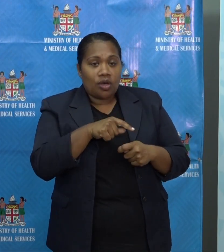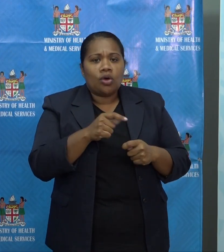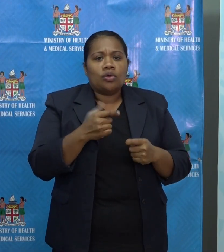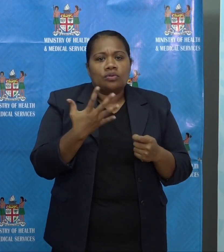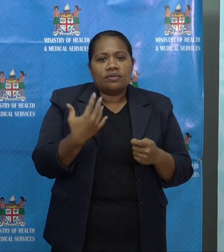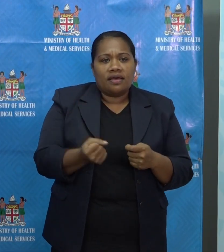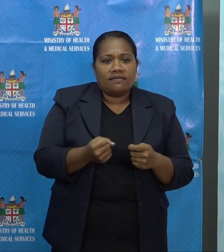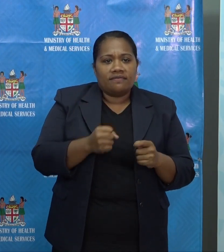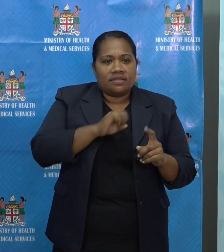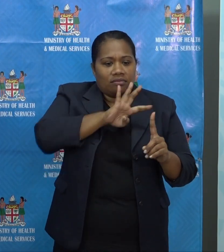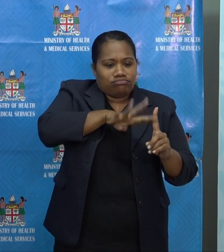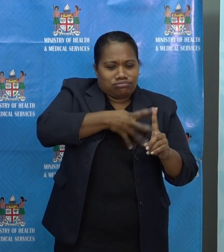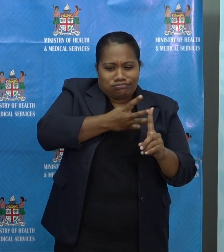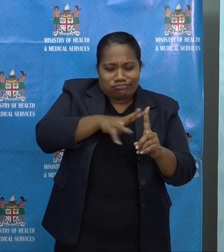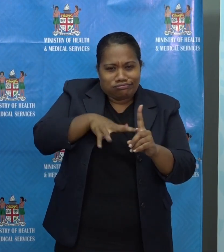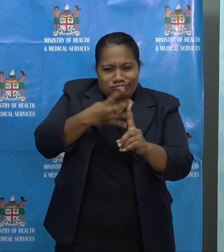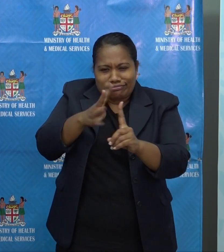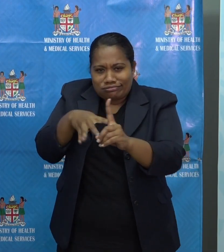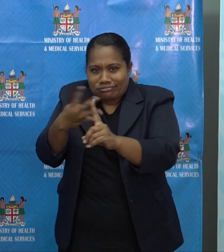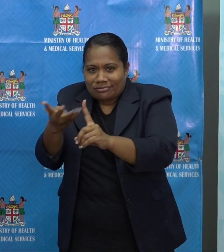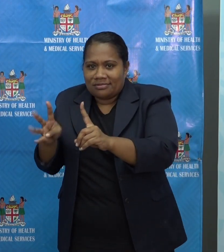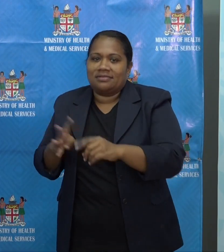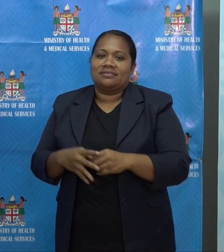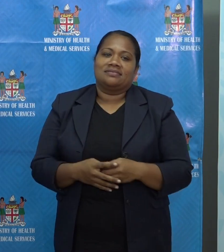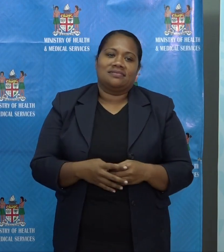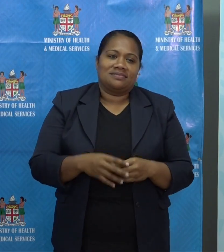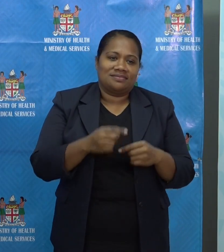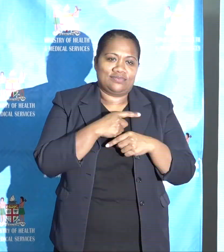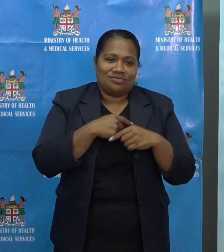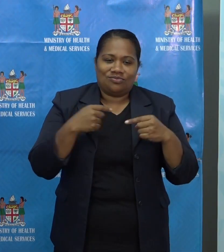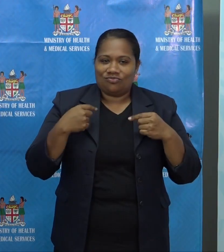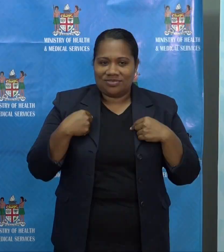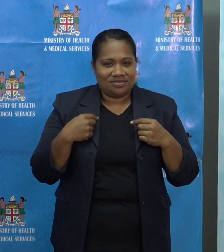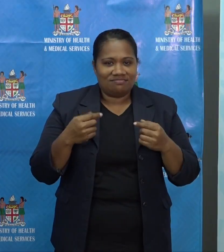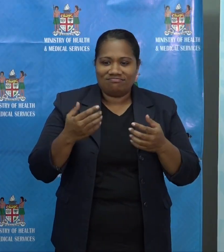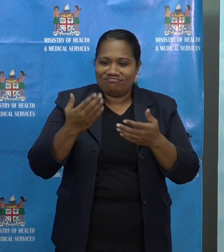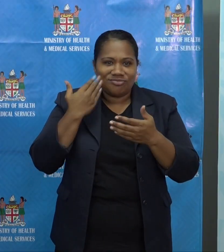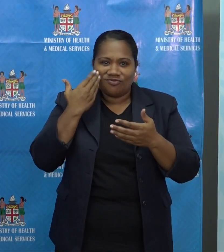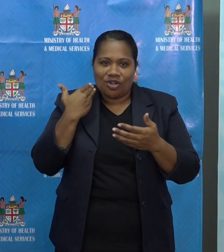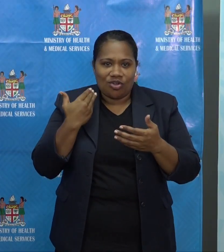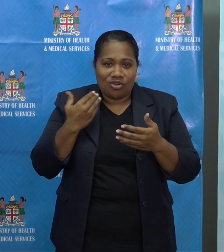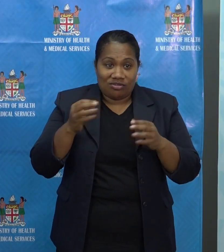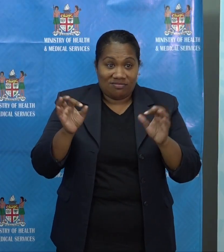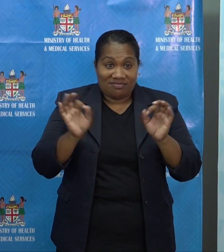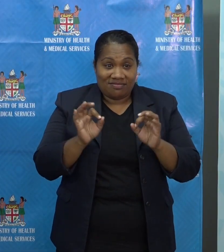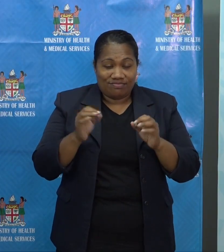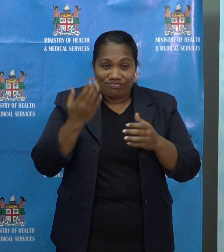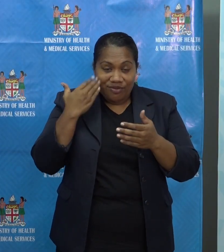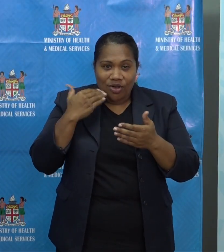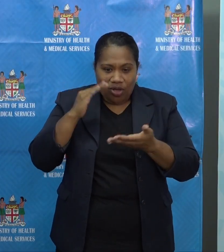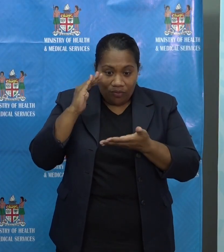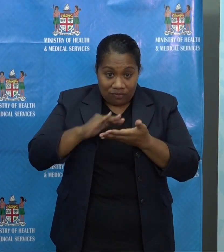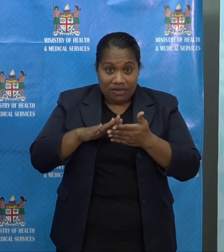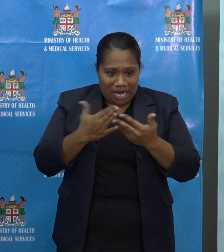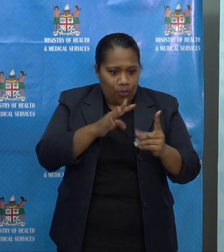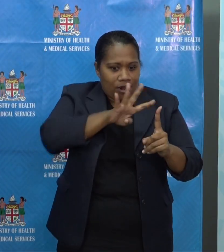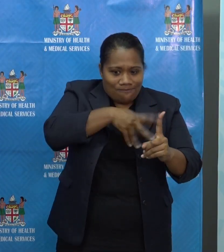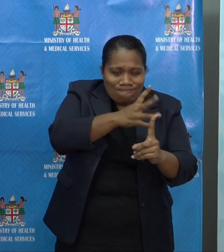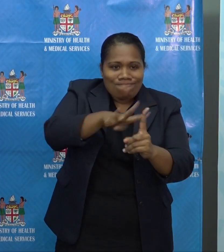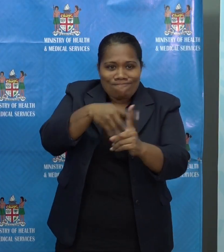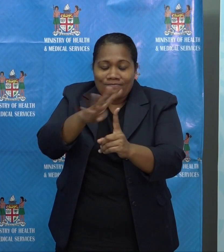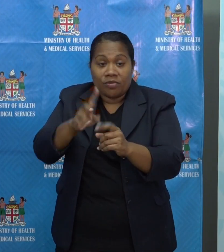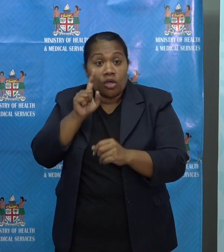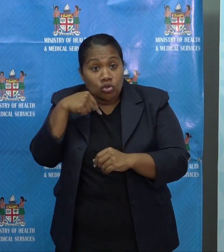screening effort we have ever conducted. Suva mobile screening starts tomorrow with all the 50